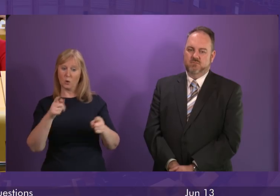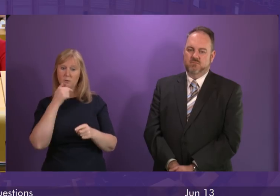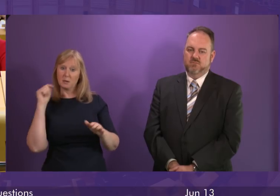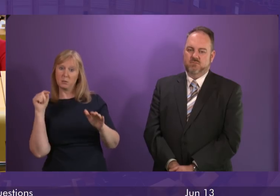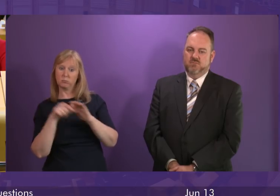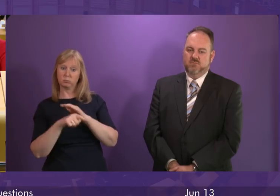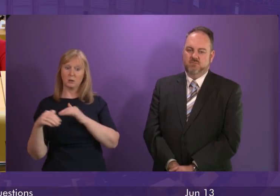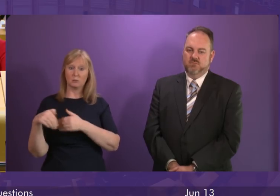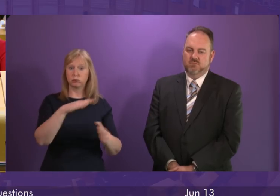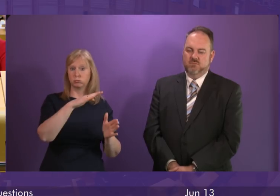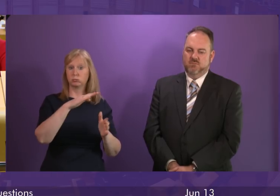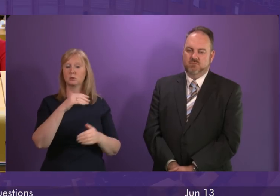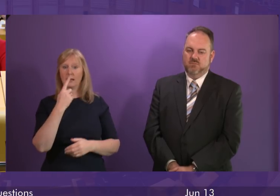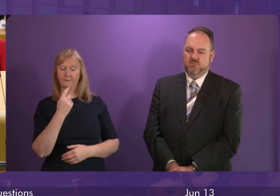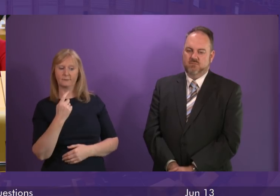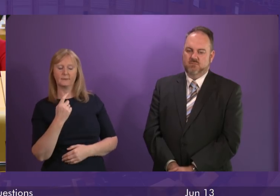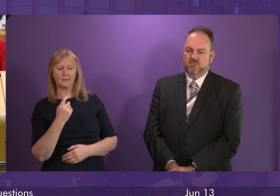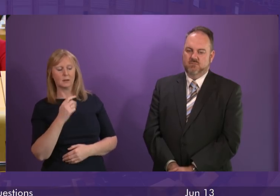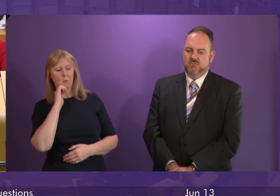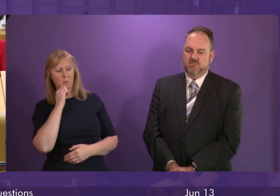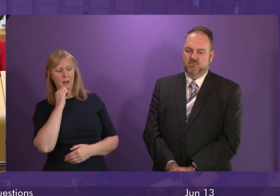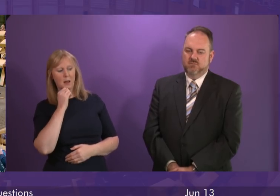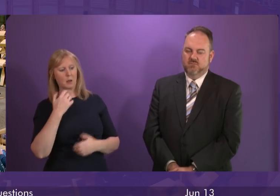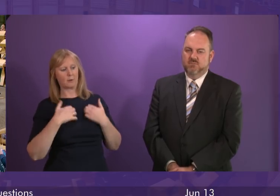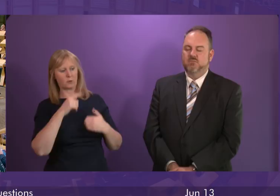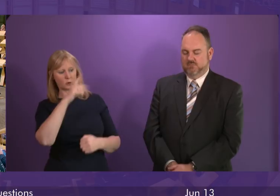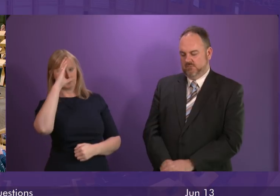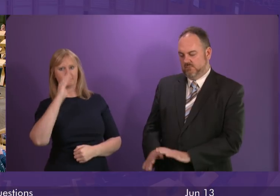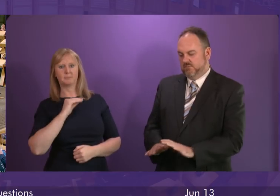homes in this way. And I look forward to hearing from her when she's done so.